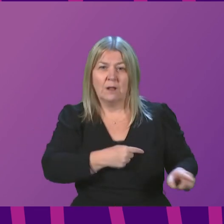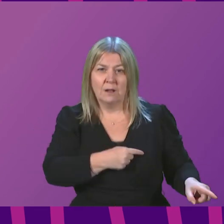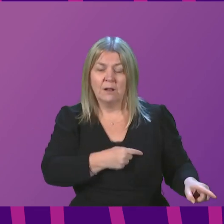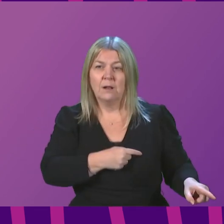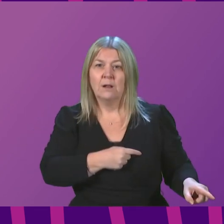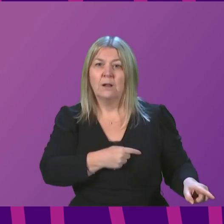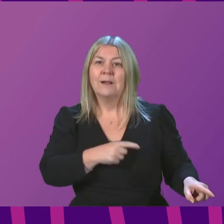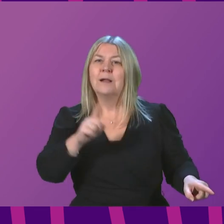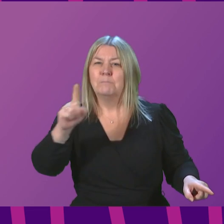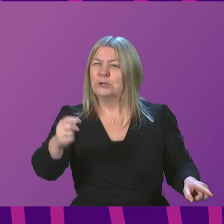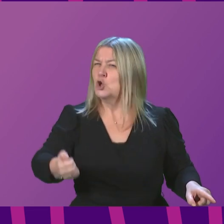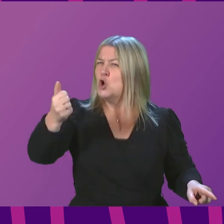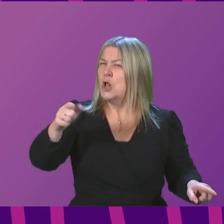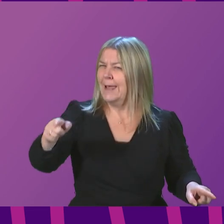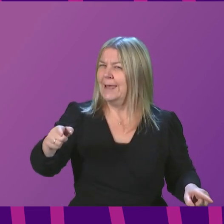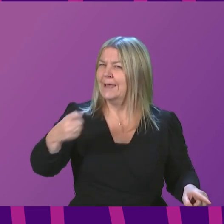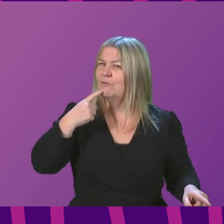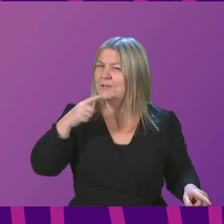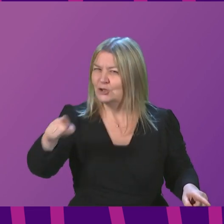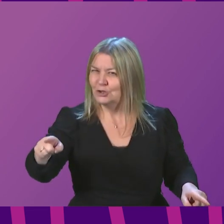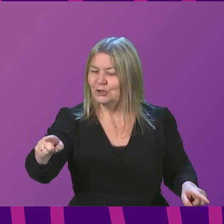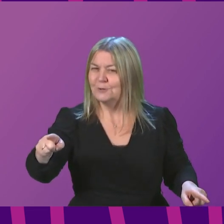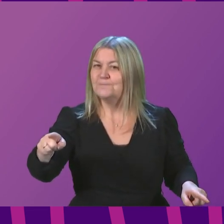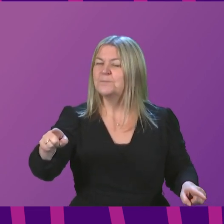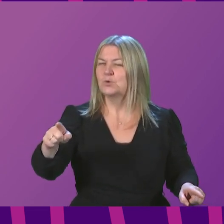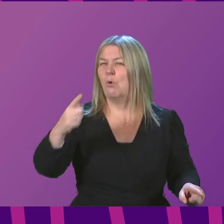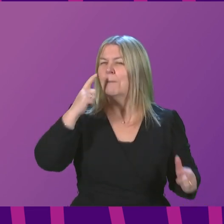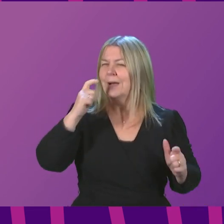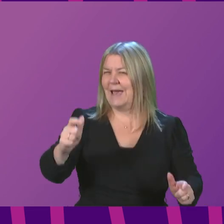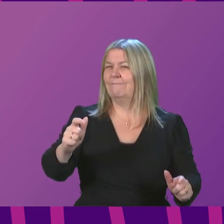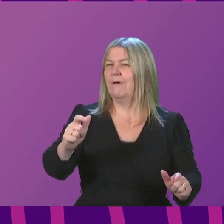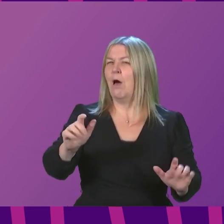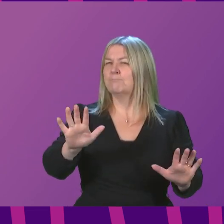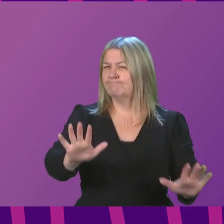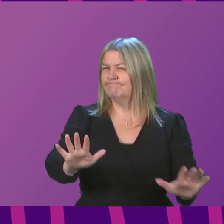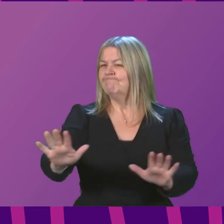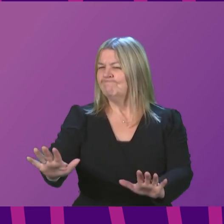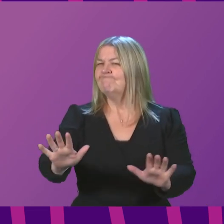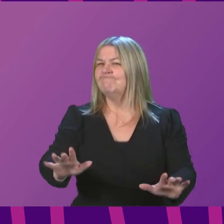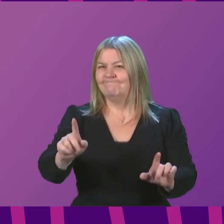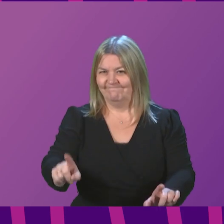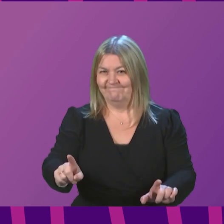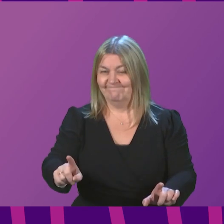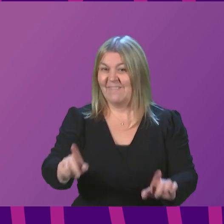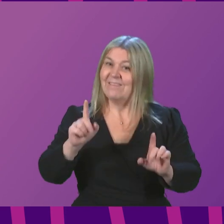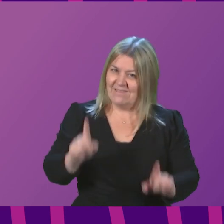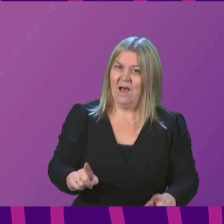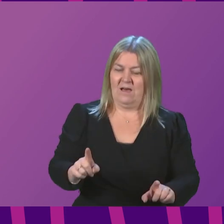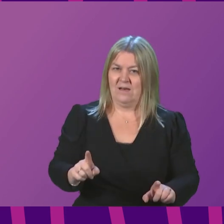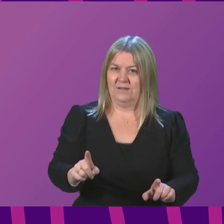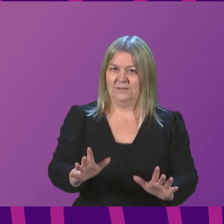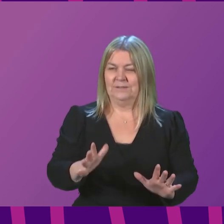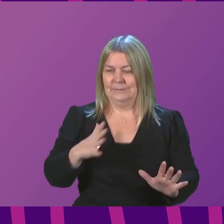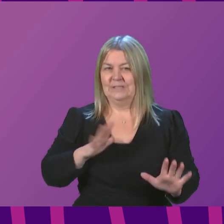in the immediate terms. I think that also needs to continue to inform our approach. We all want this to be over